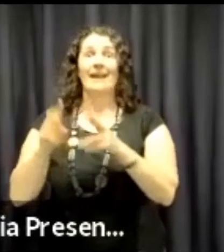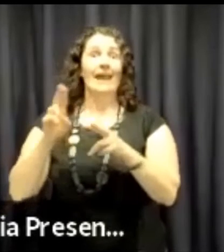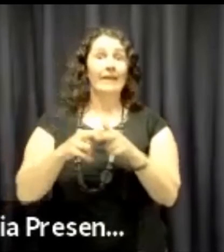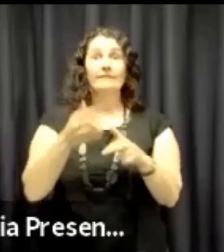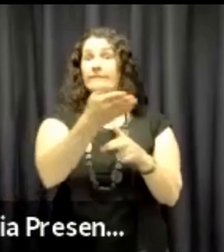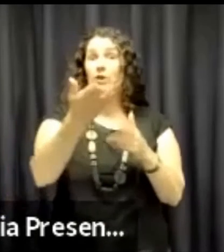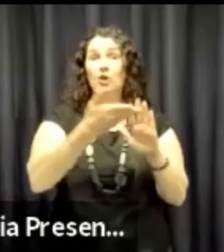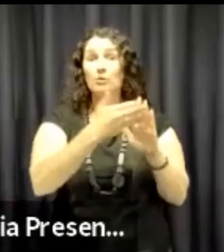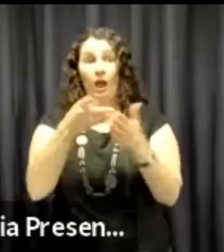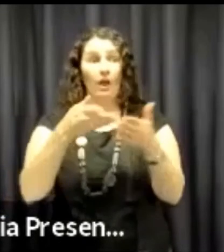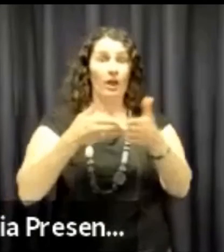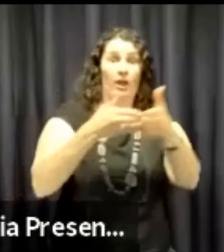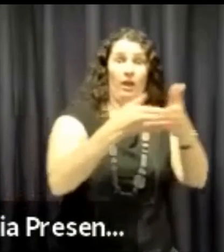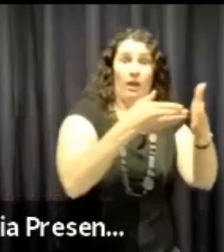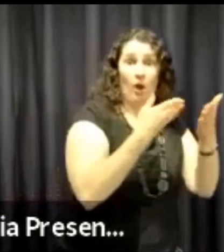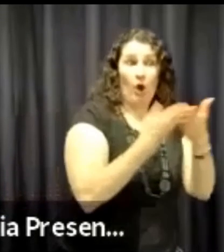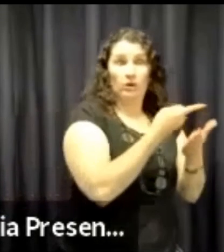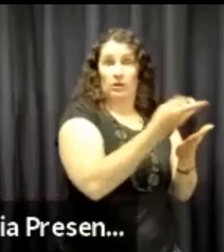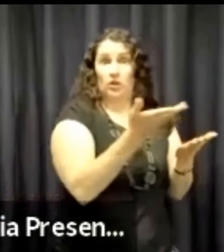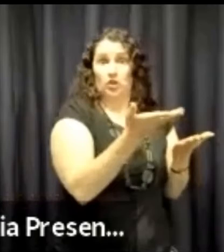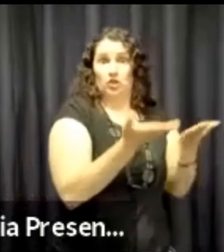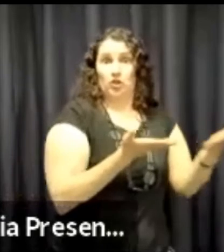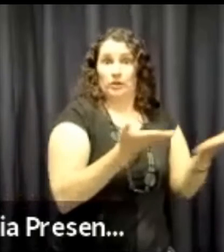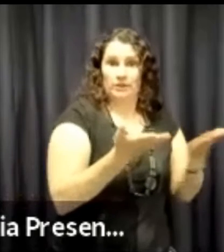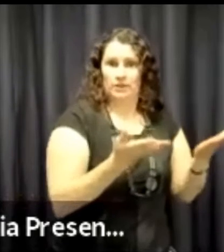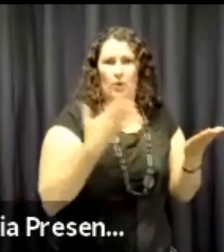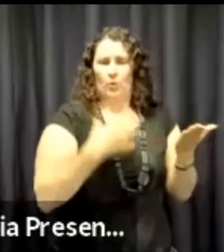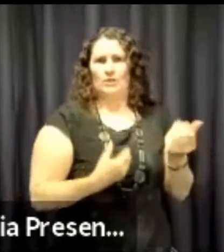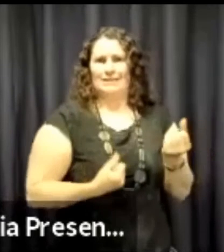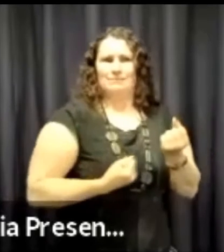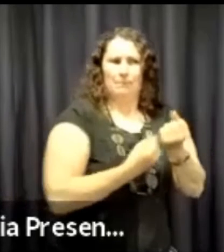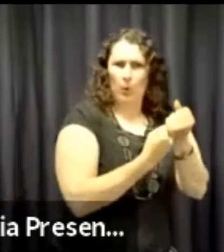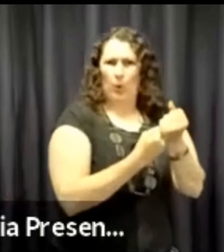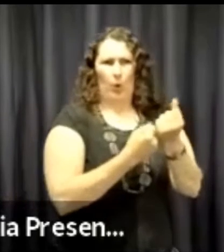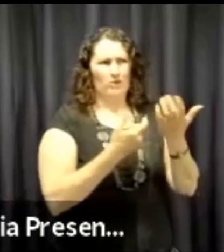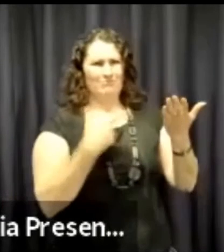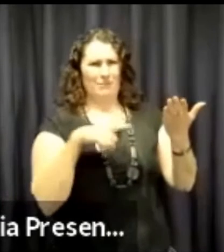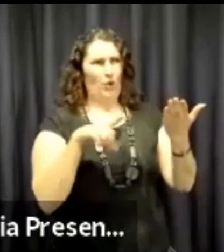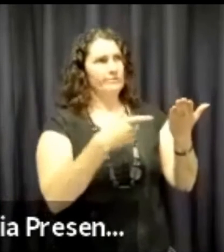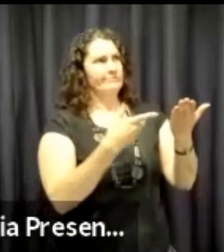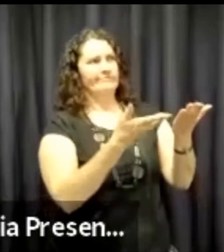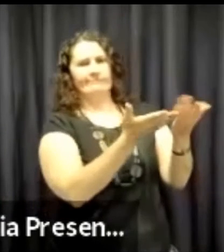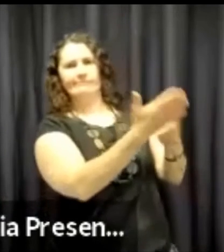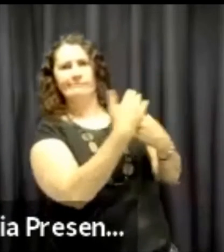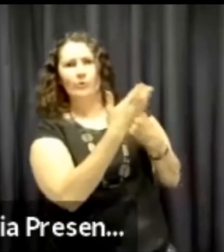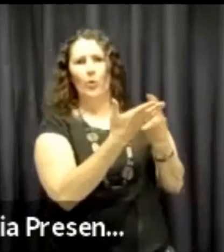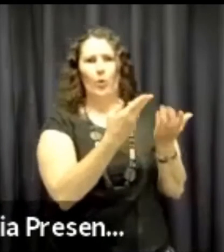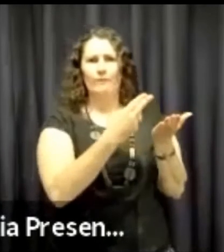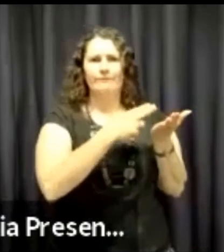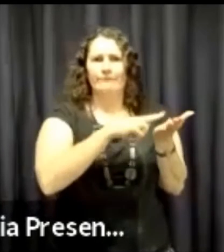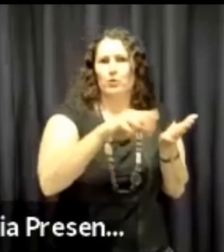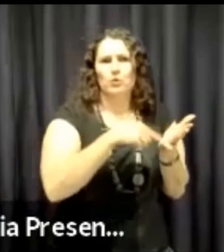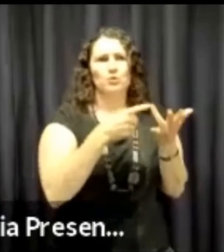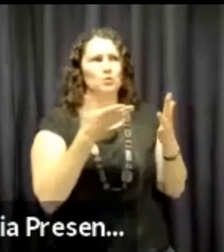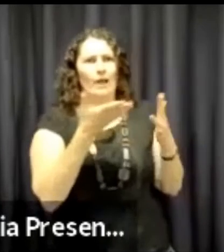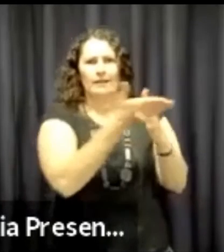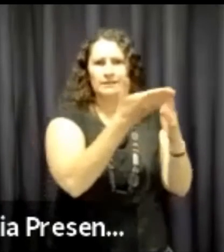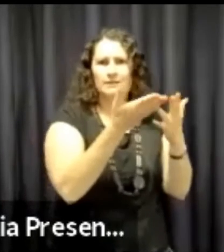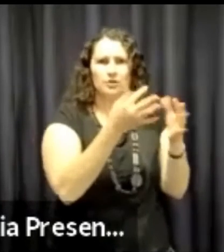and that's our key or core objective. And if you experience barriers in accessing services or people